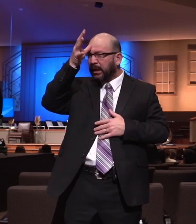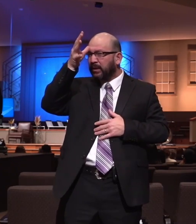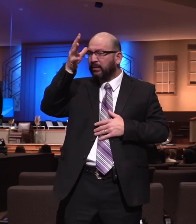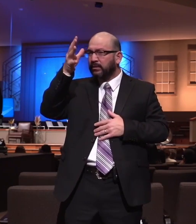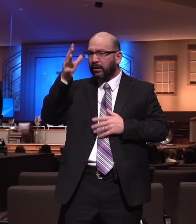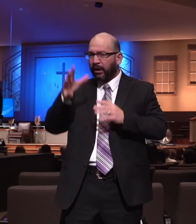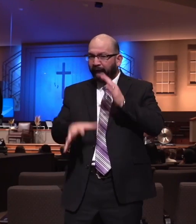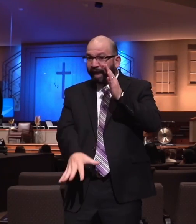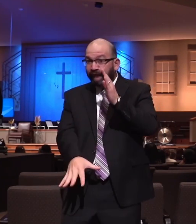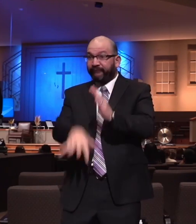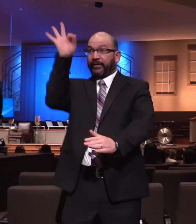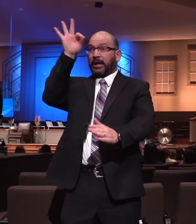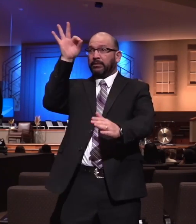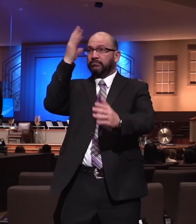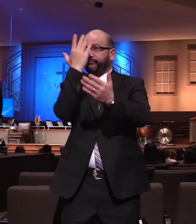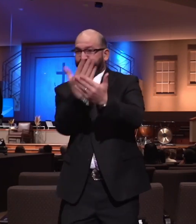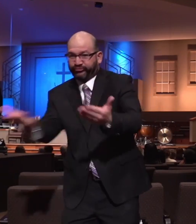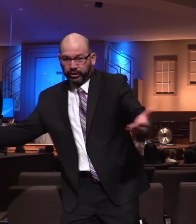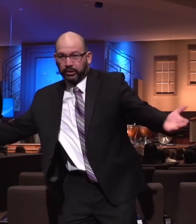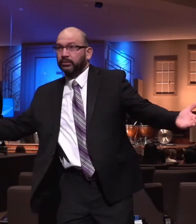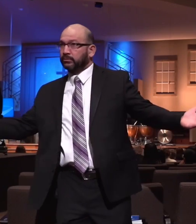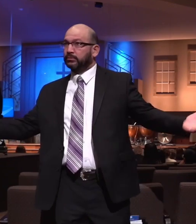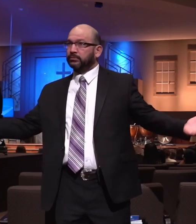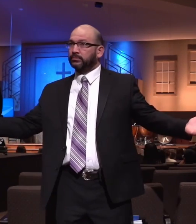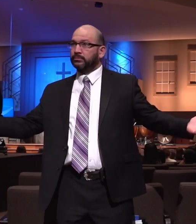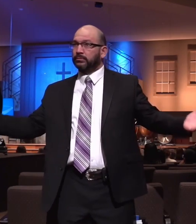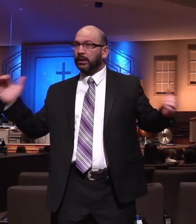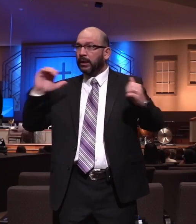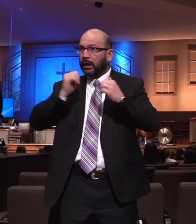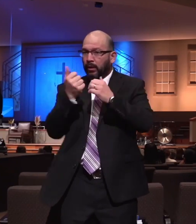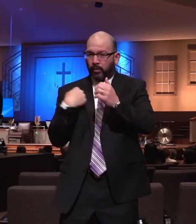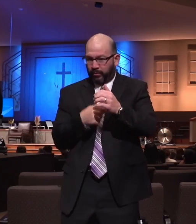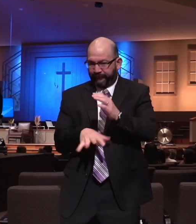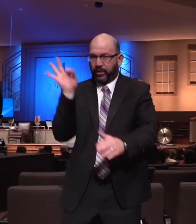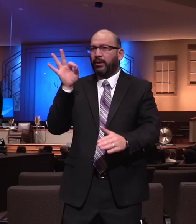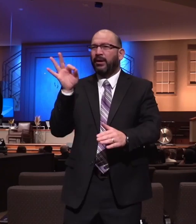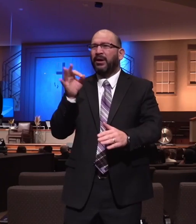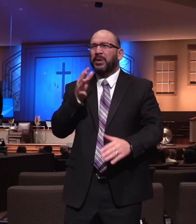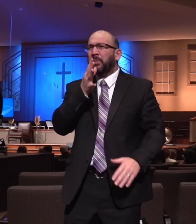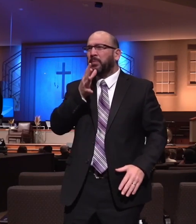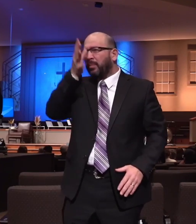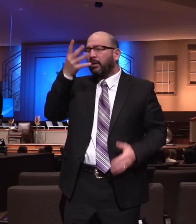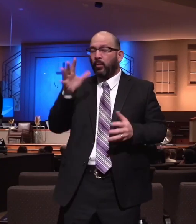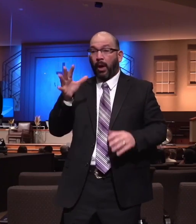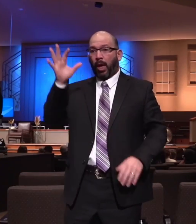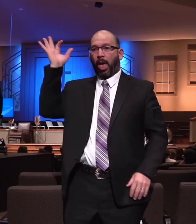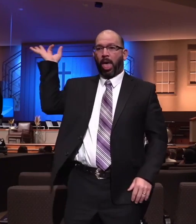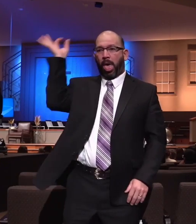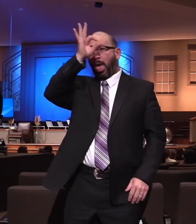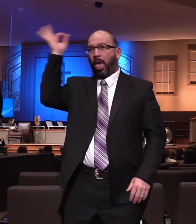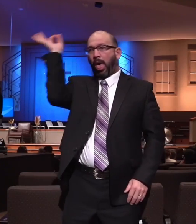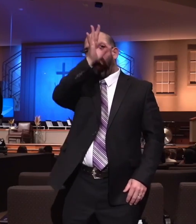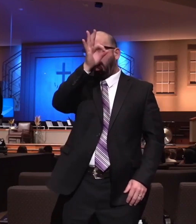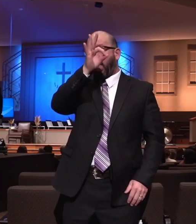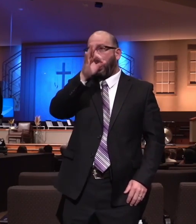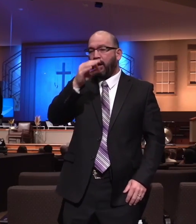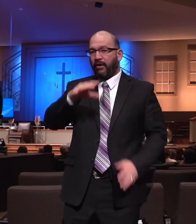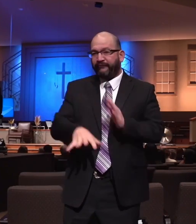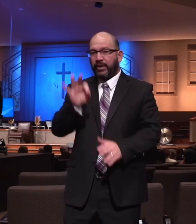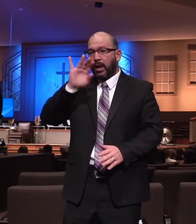How can we have it revealed to us? Because no parent wants to be a blind-sighted parent. By the way, if you're